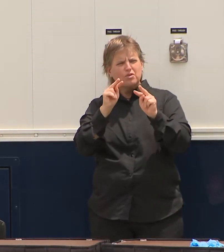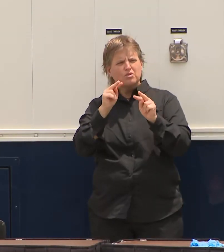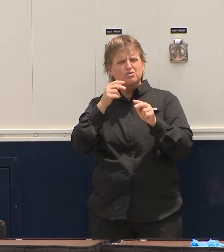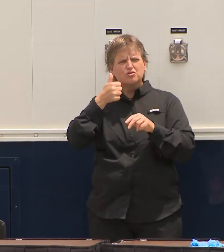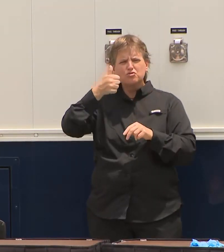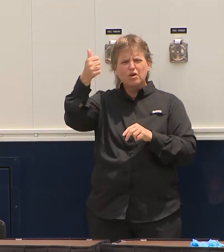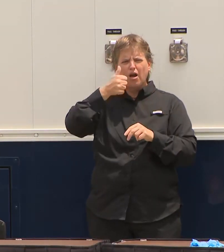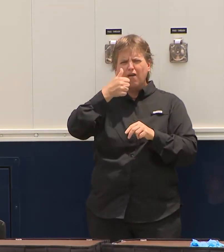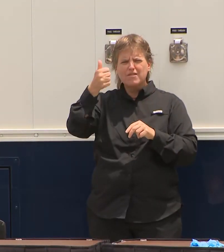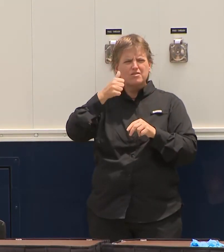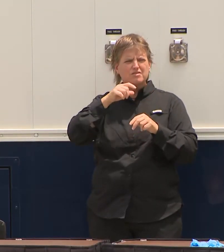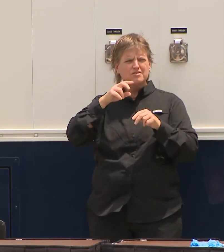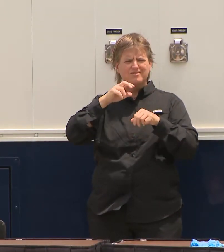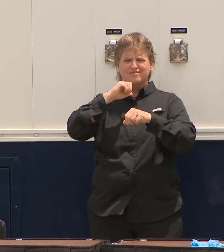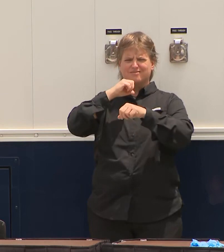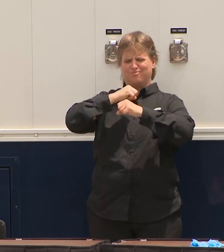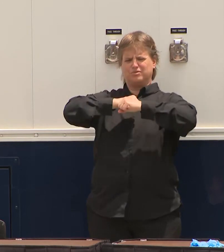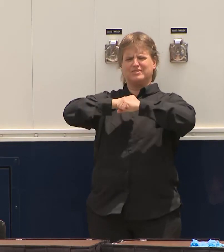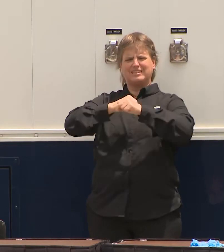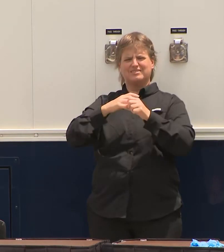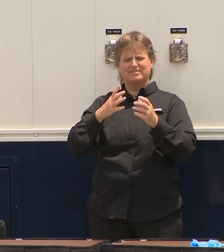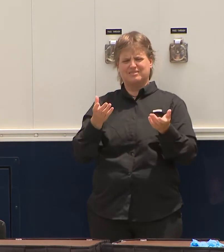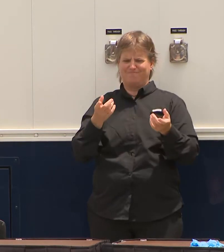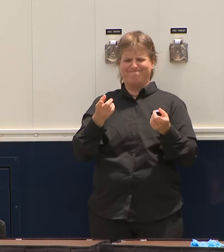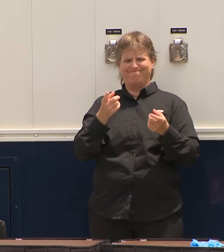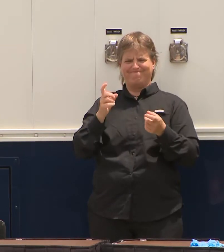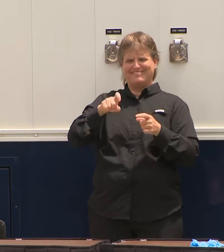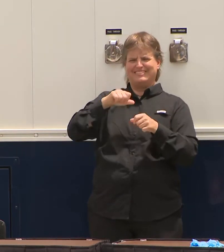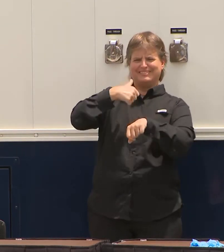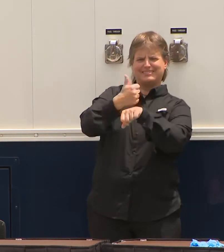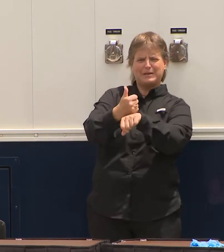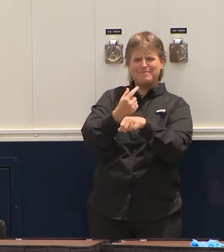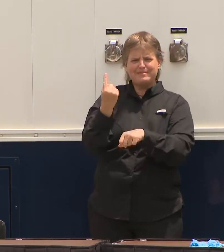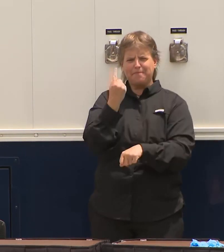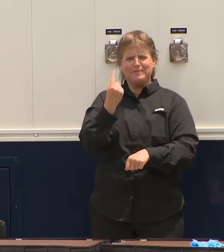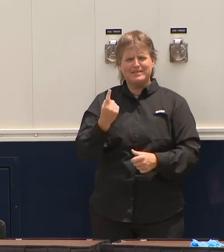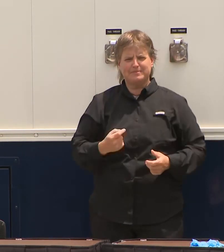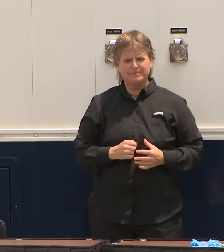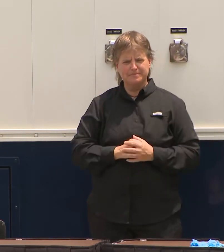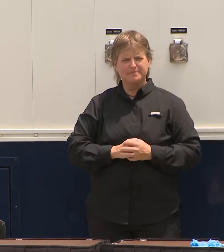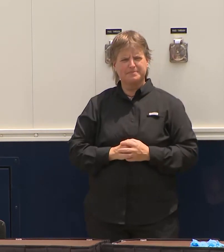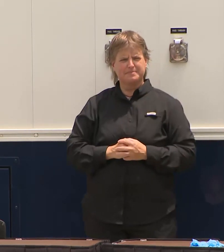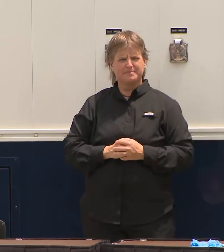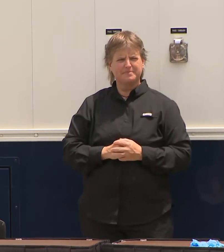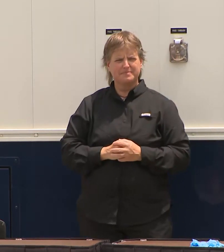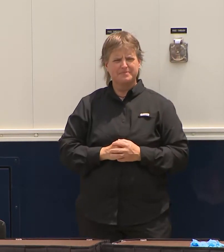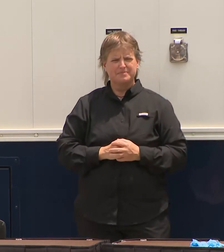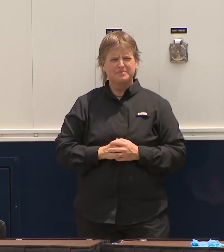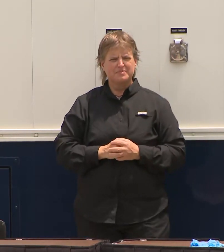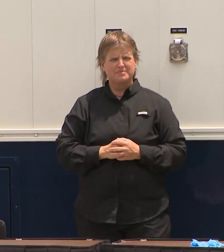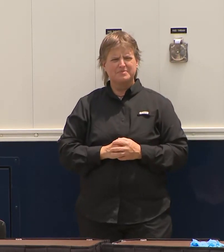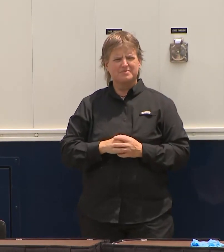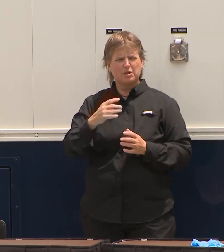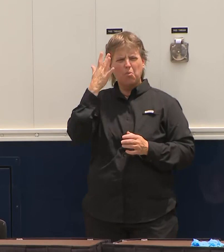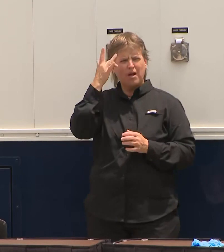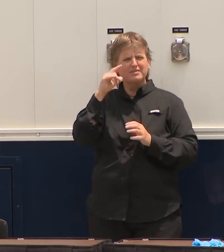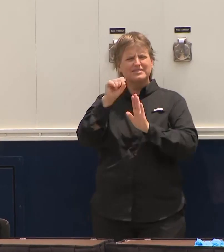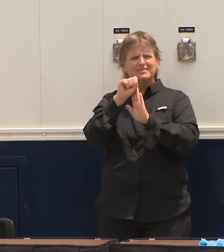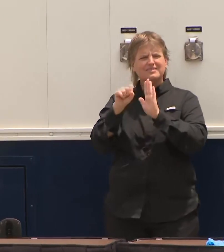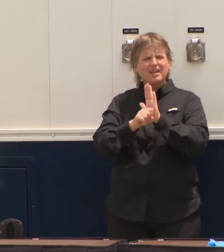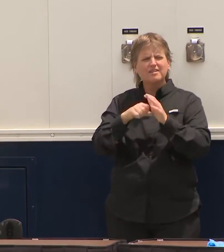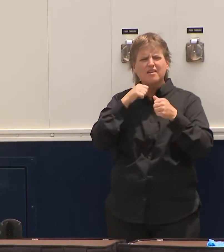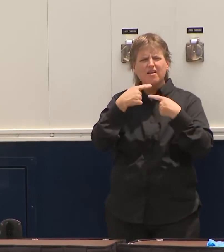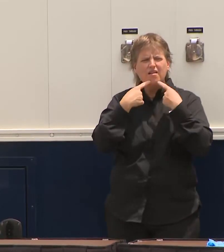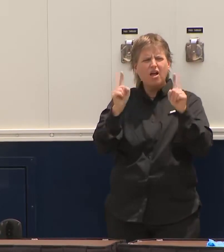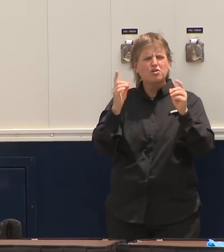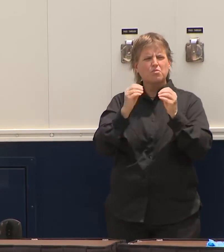for. Senator, the state has false transparency. Why hasn't the state put out more information on nursing homes? We